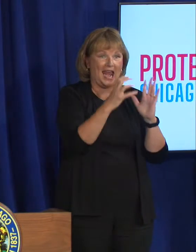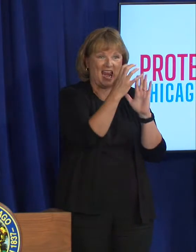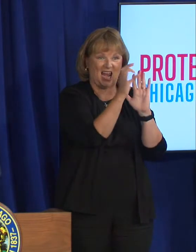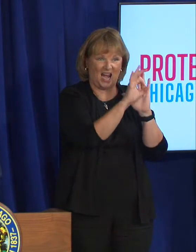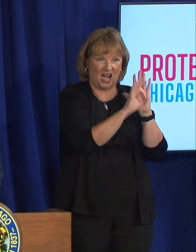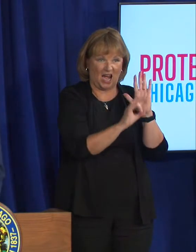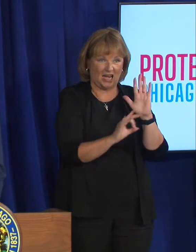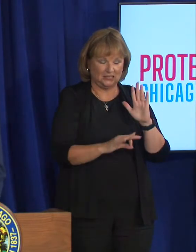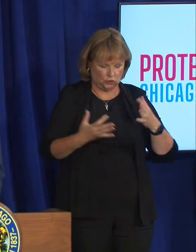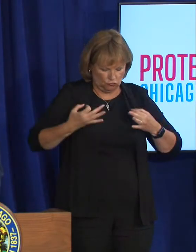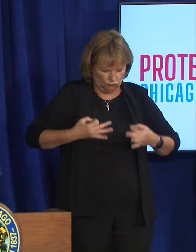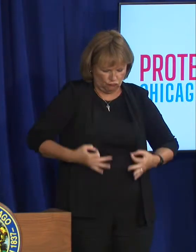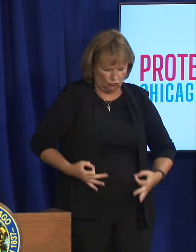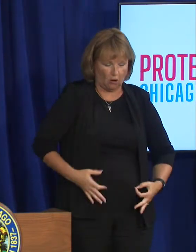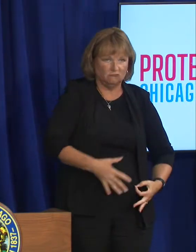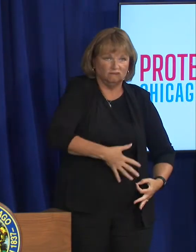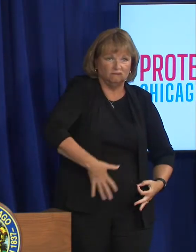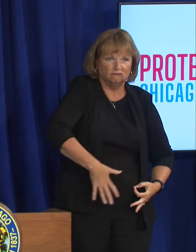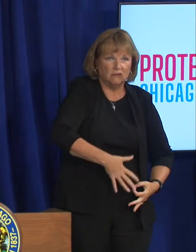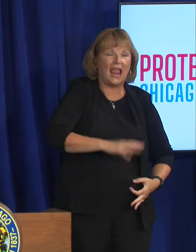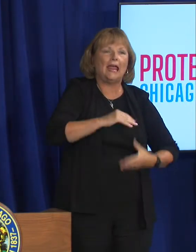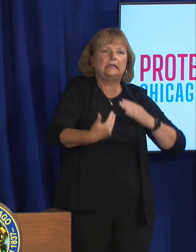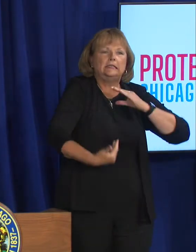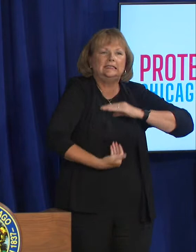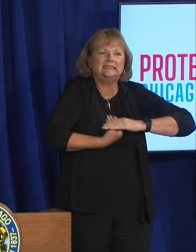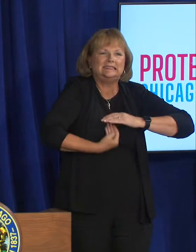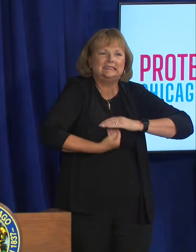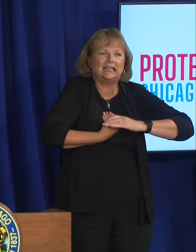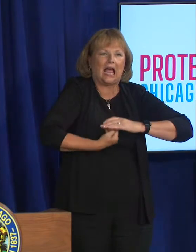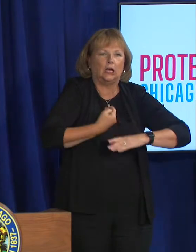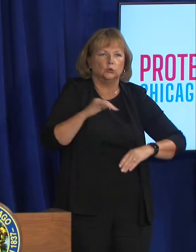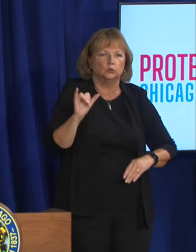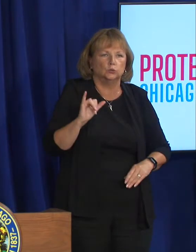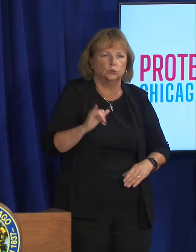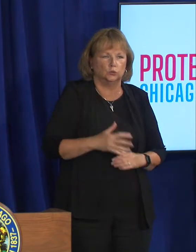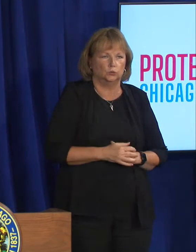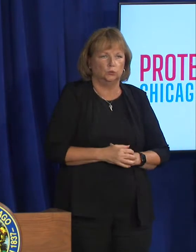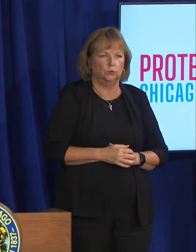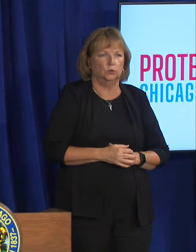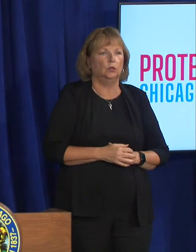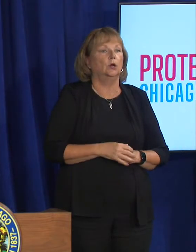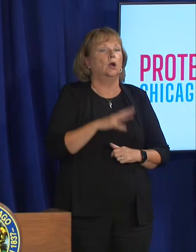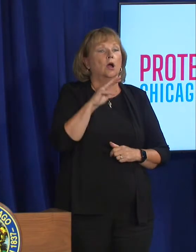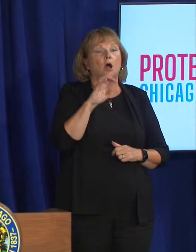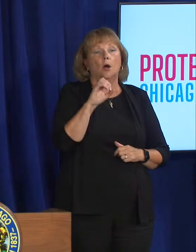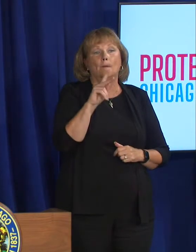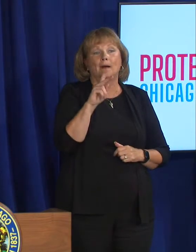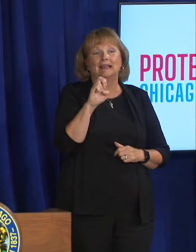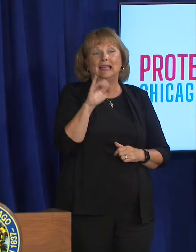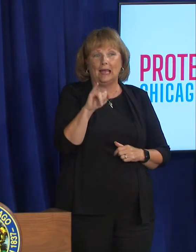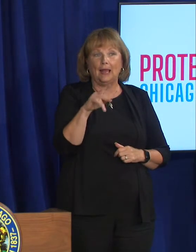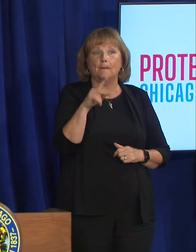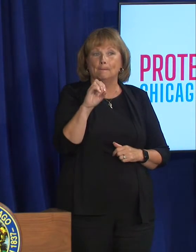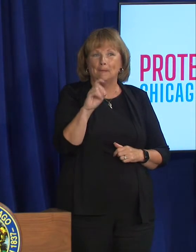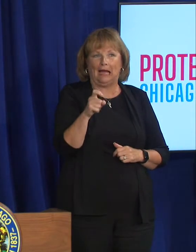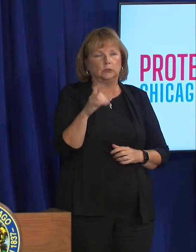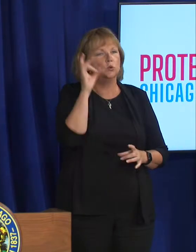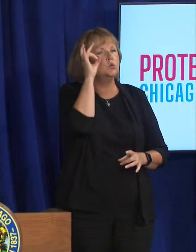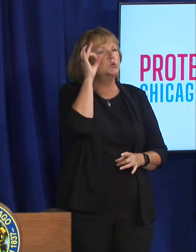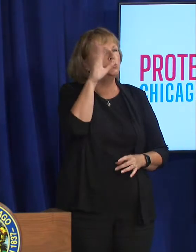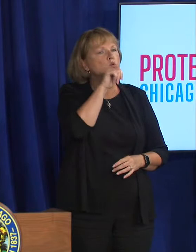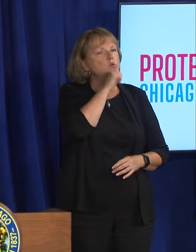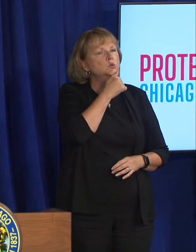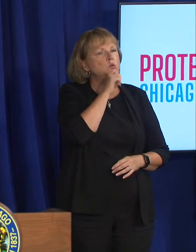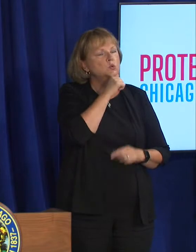trunk genital area and also internally so monkeypox can be very painful excruciatingly